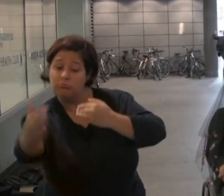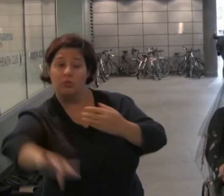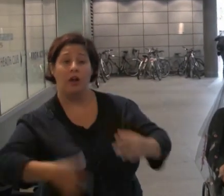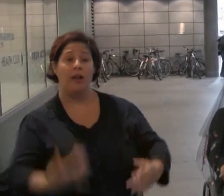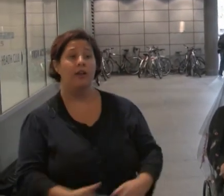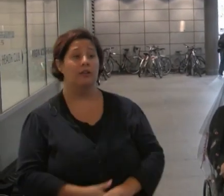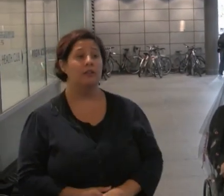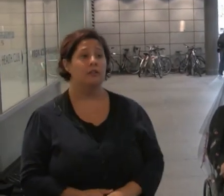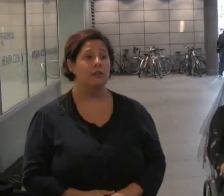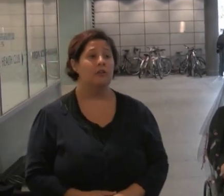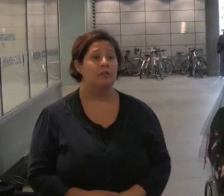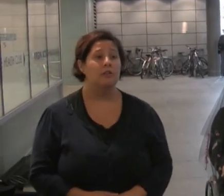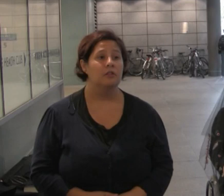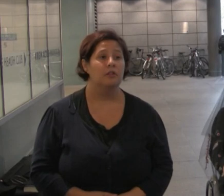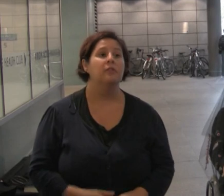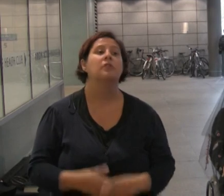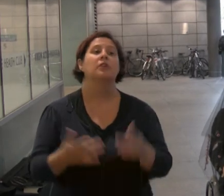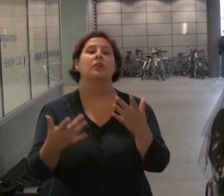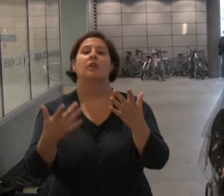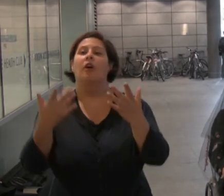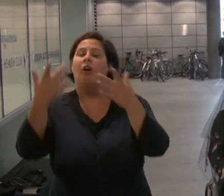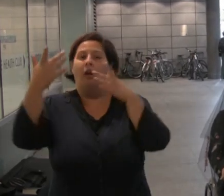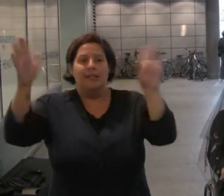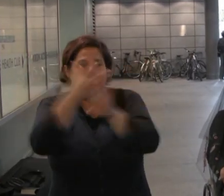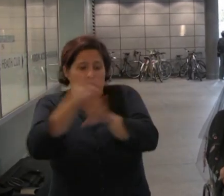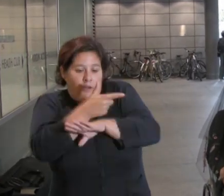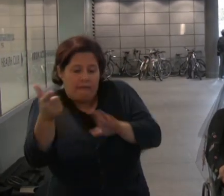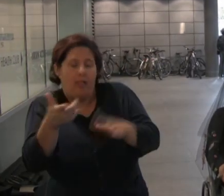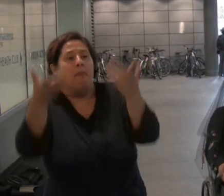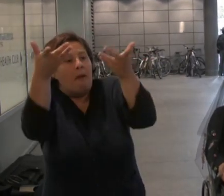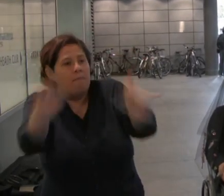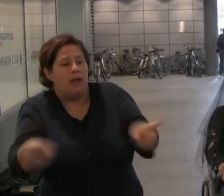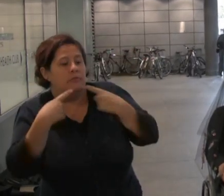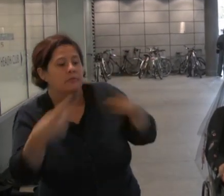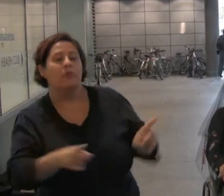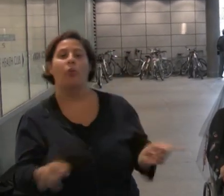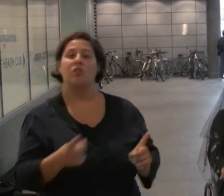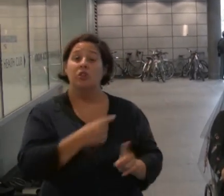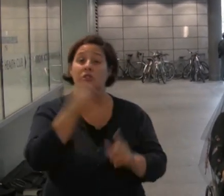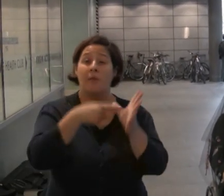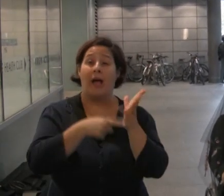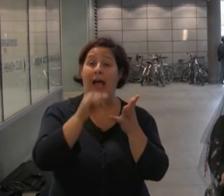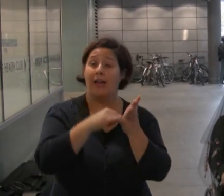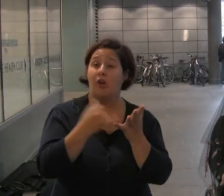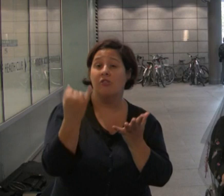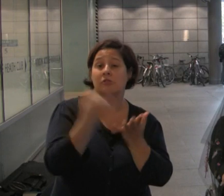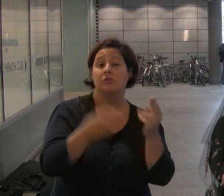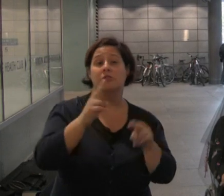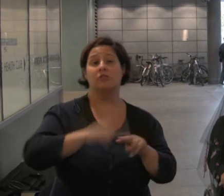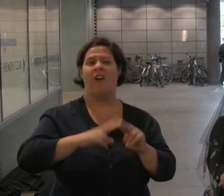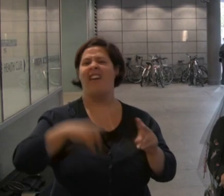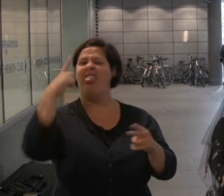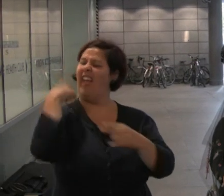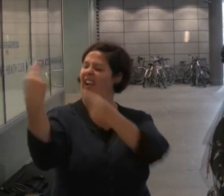our lives. The undercoming filming also revealed that some Atos staff think they will not be held